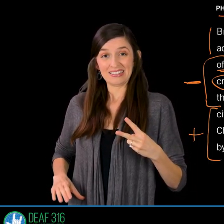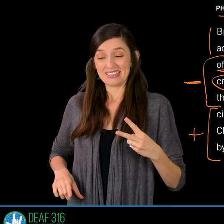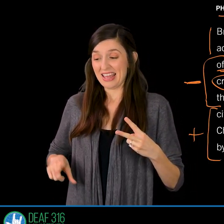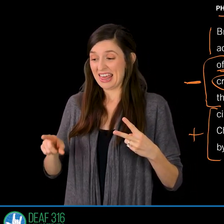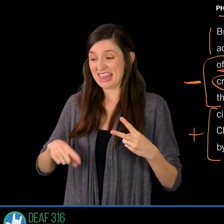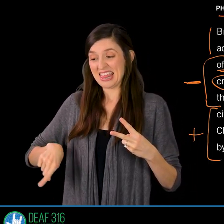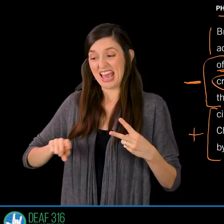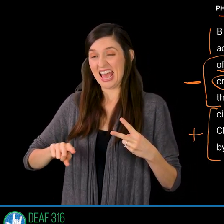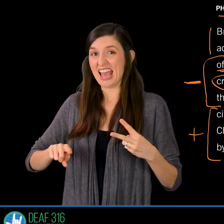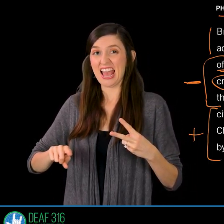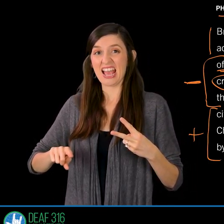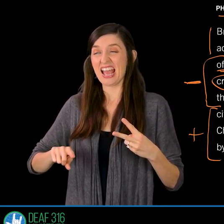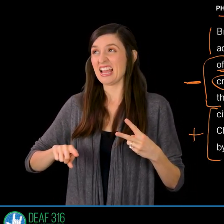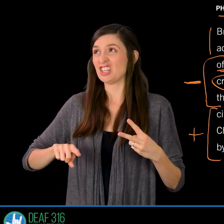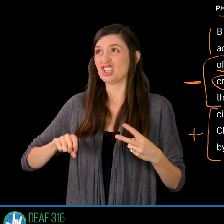shamed.